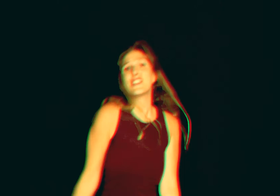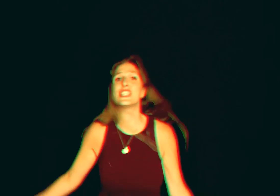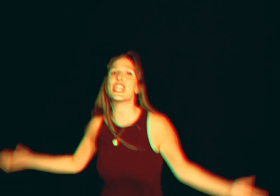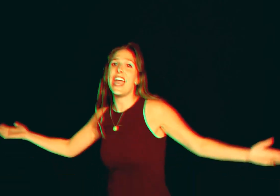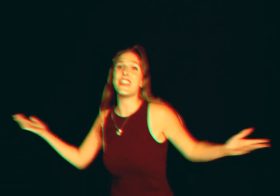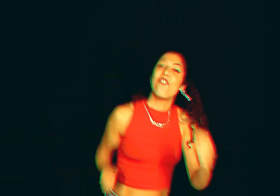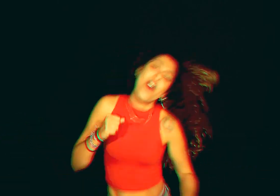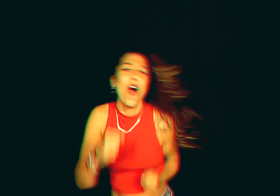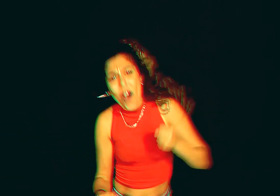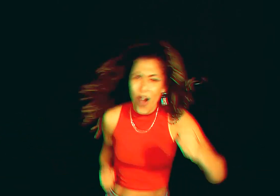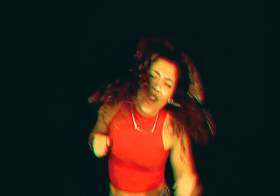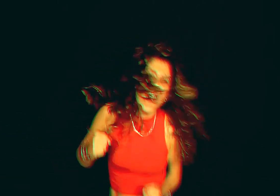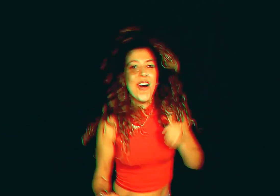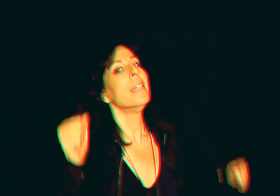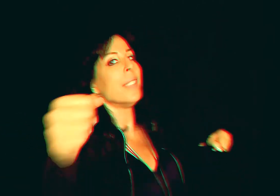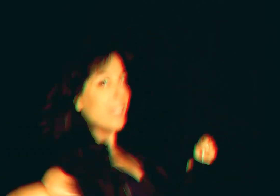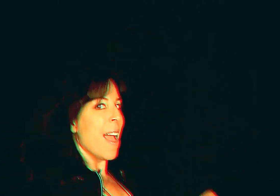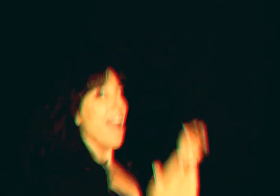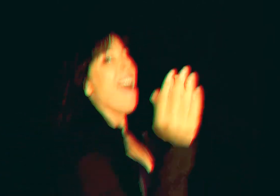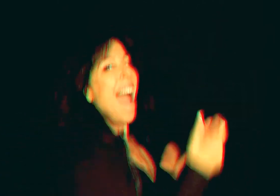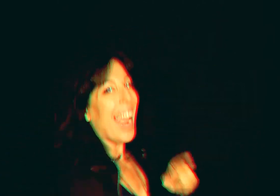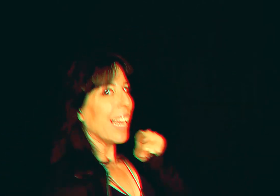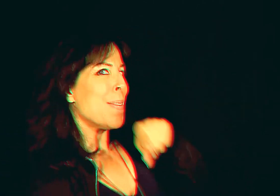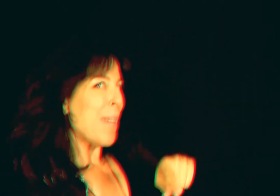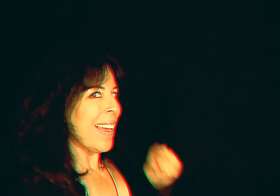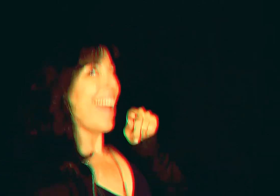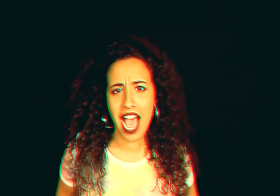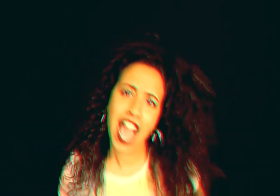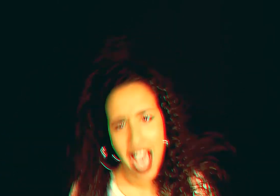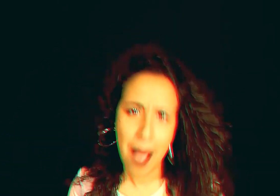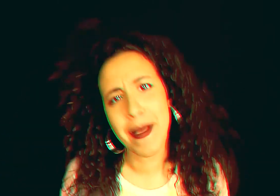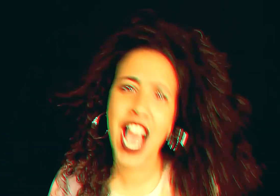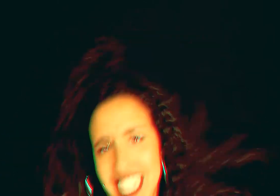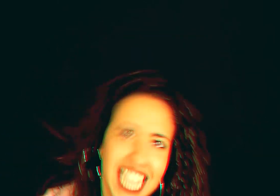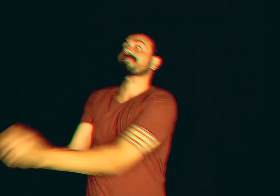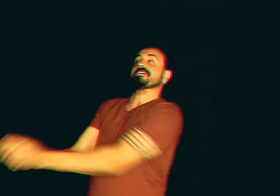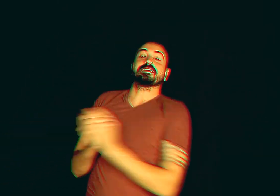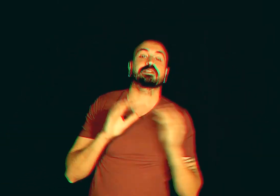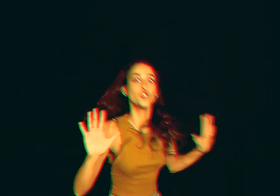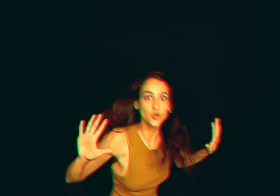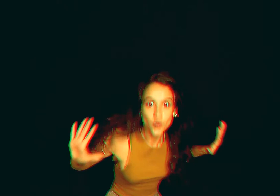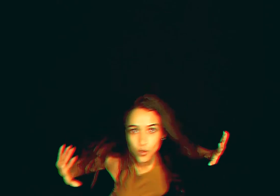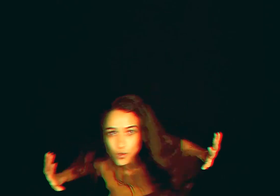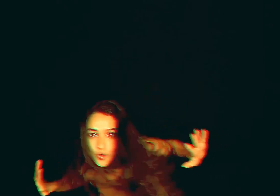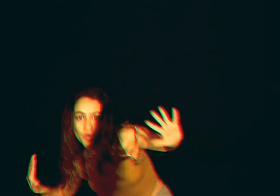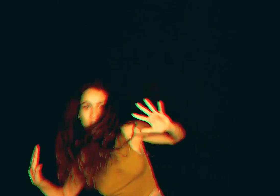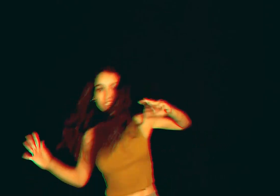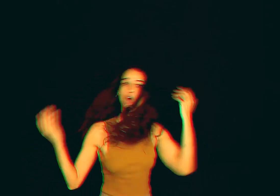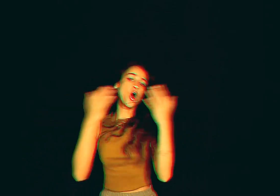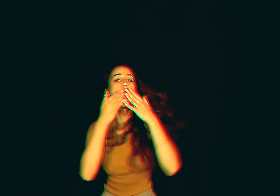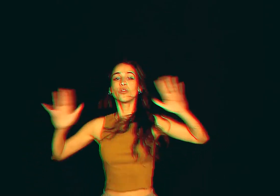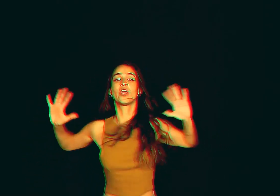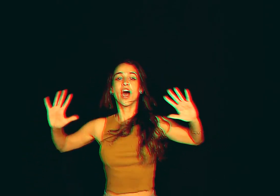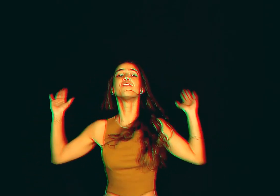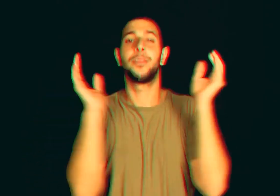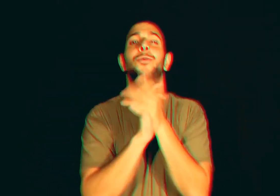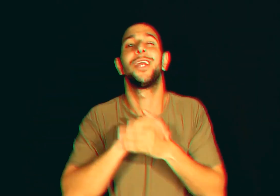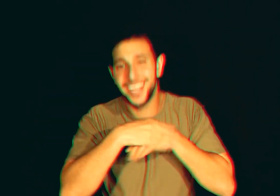They are four They are four